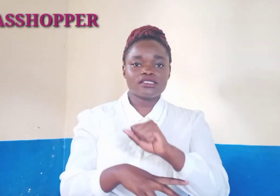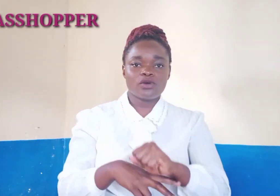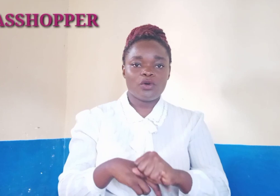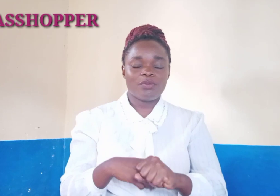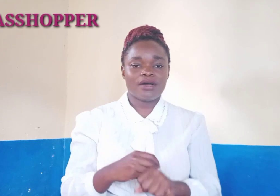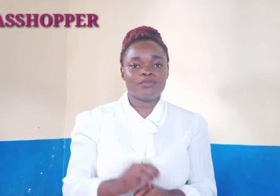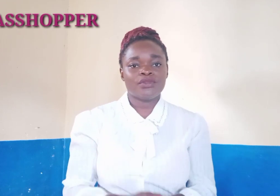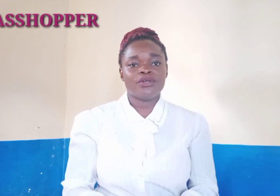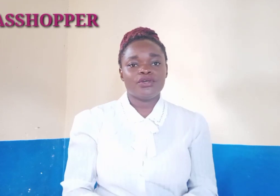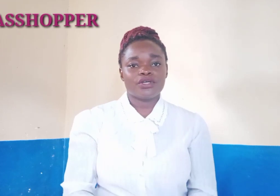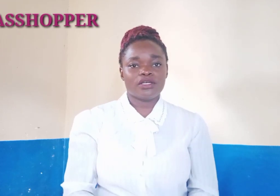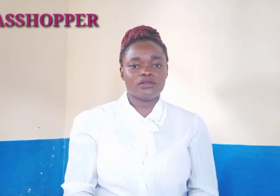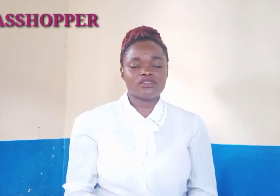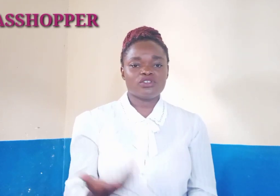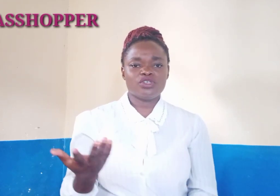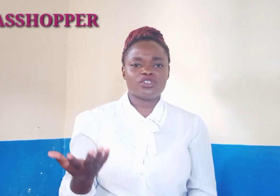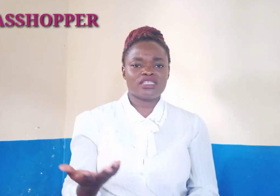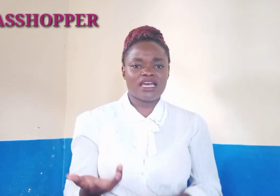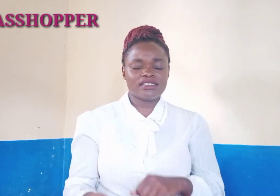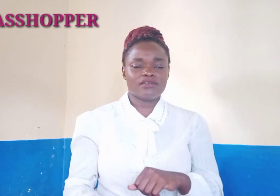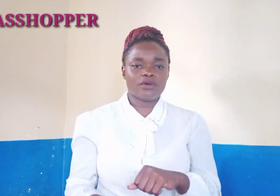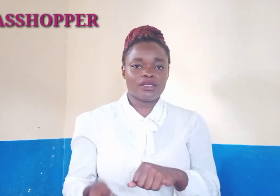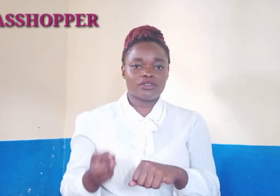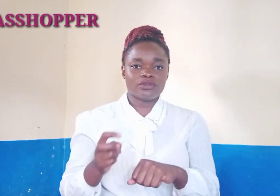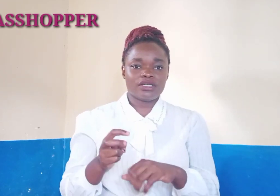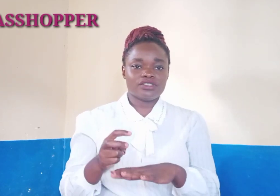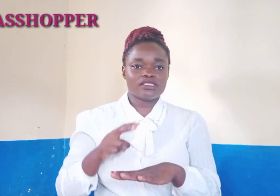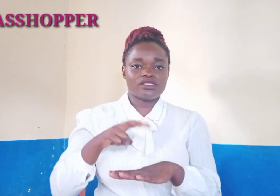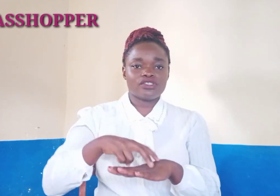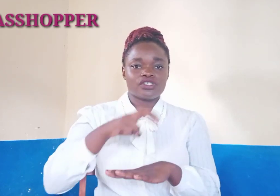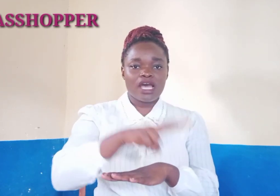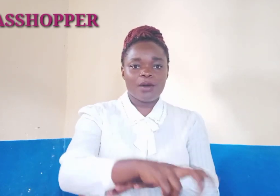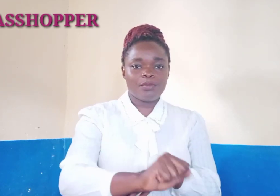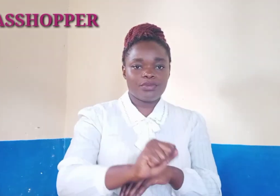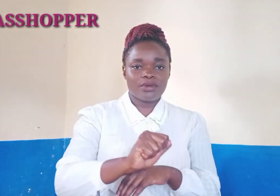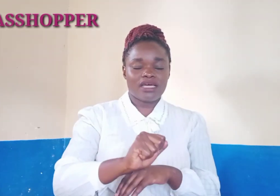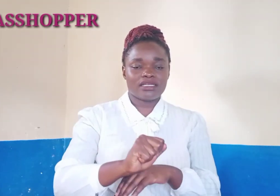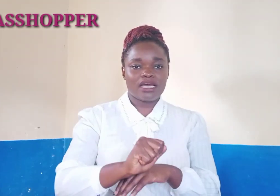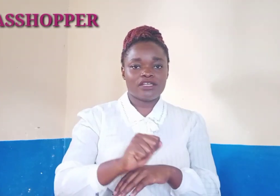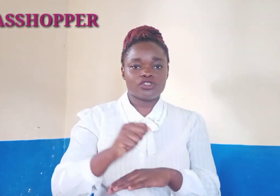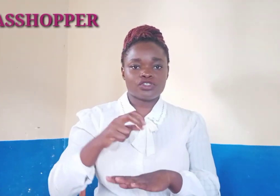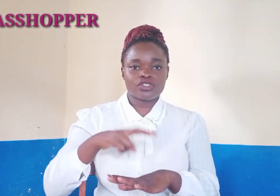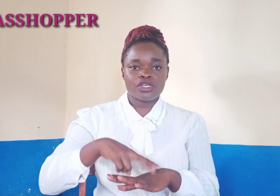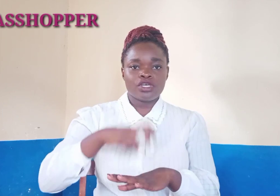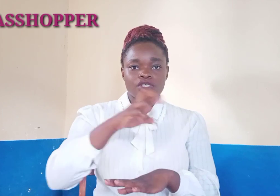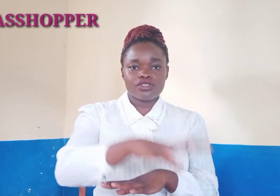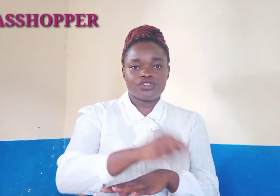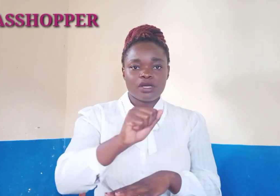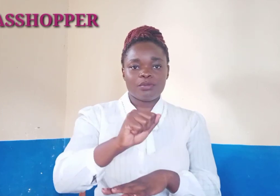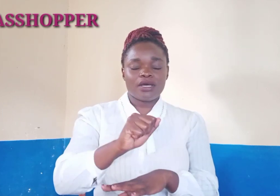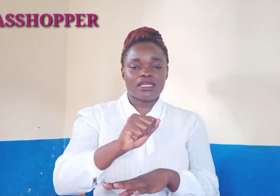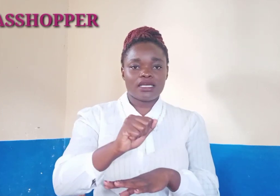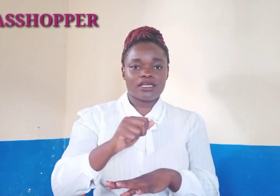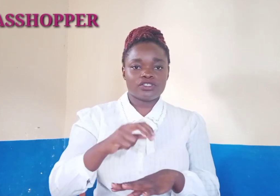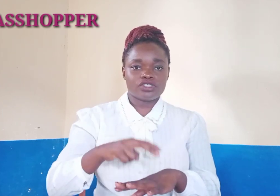grasshopper you can also do it with the active hand you can just jump and catch jump and catch